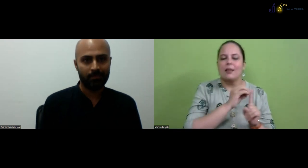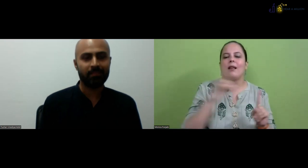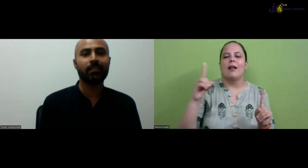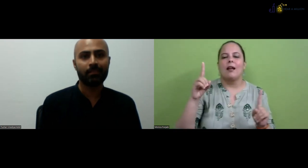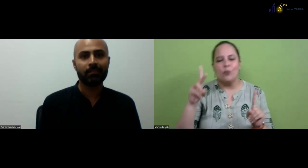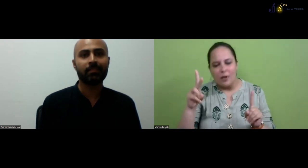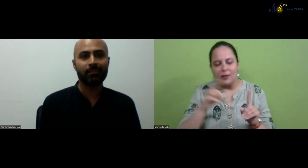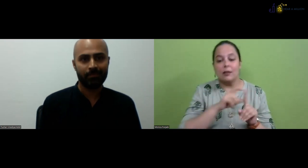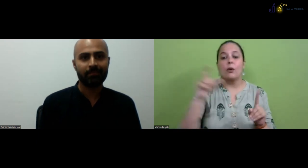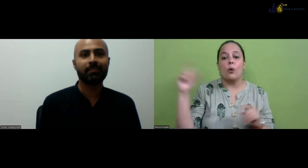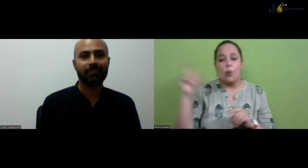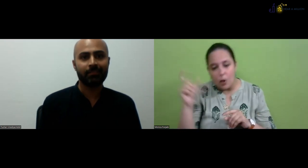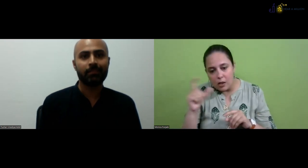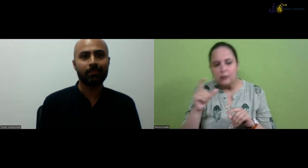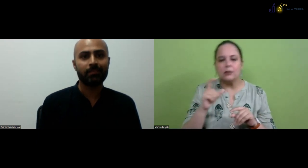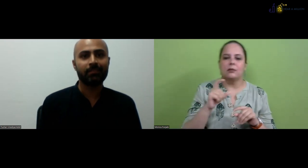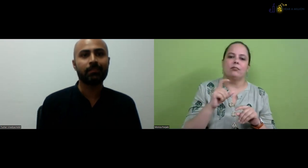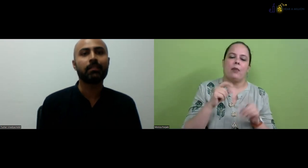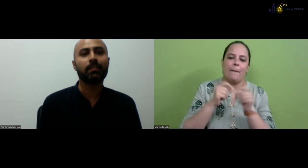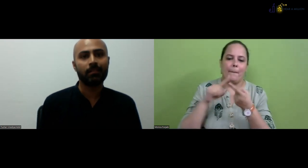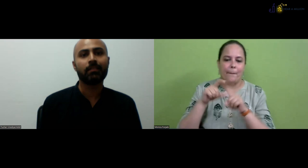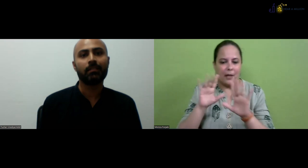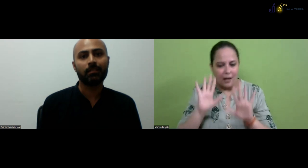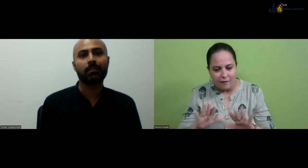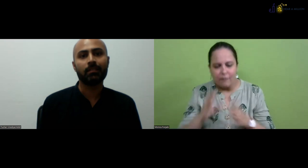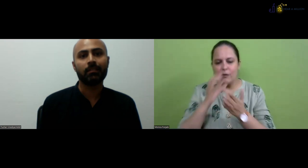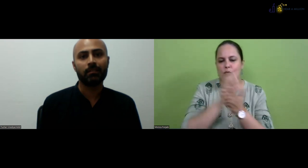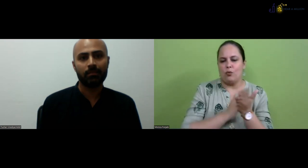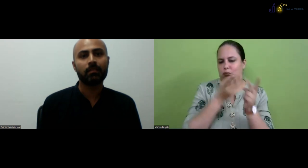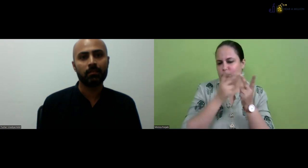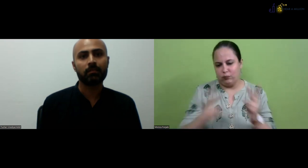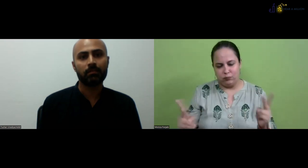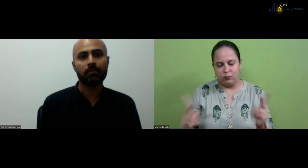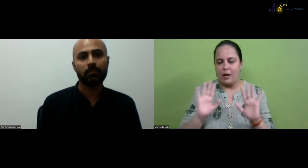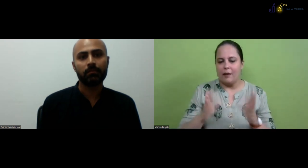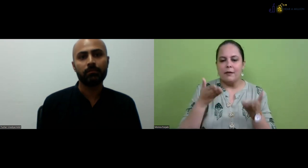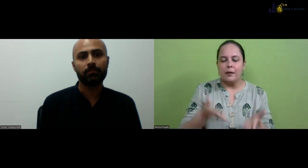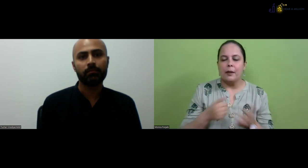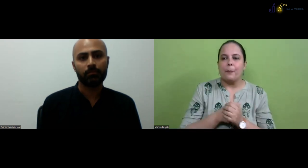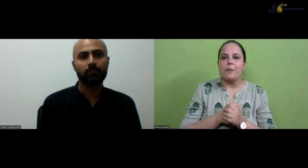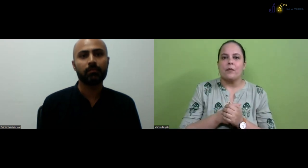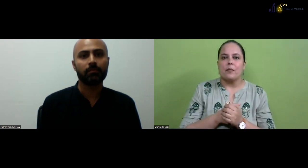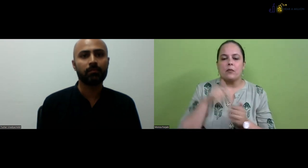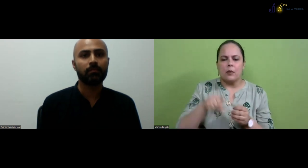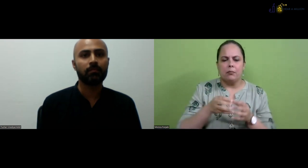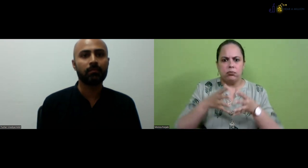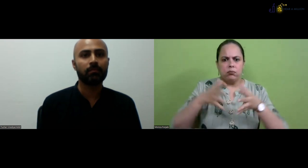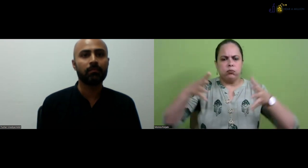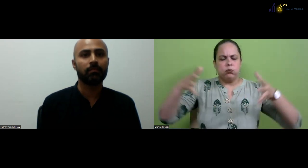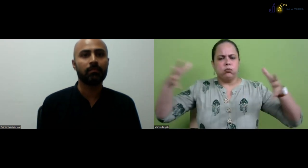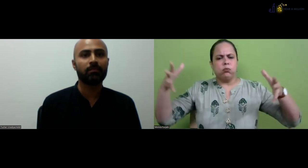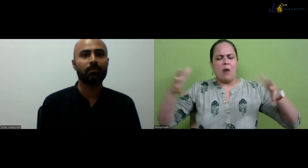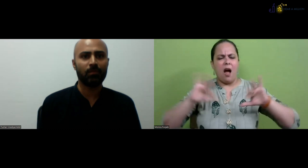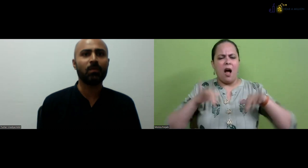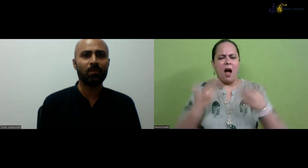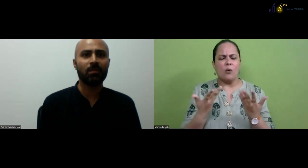expanded till 8th class, 10th, then 12th, and college, and B8 education. So yeah, we are running